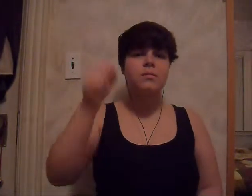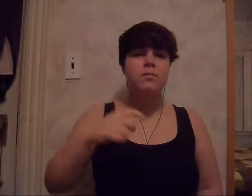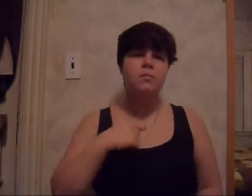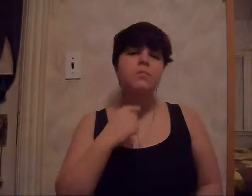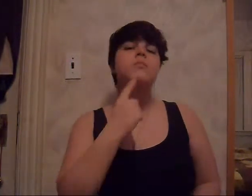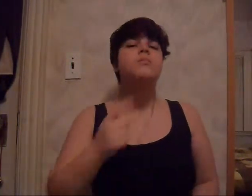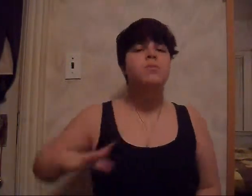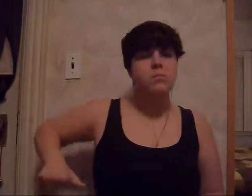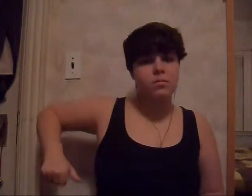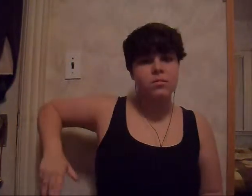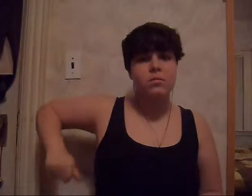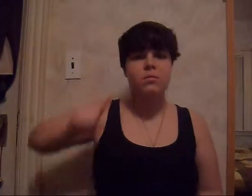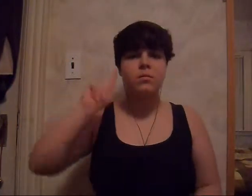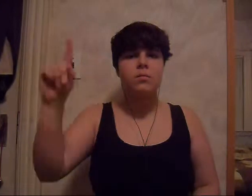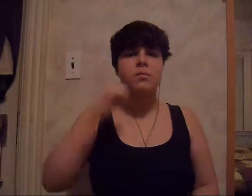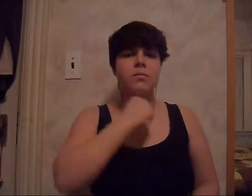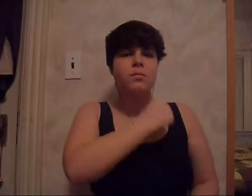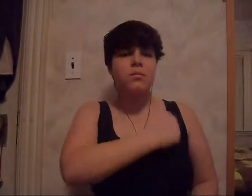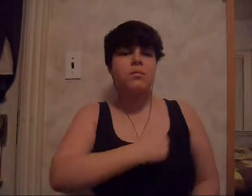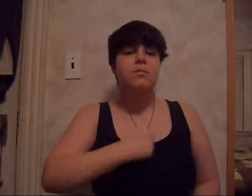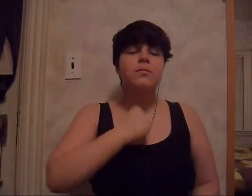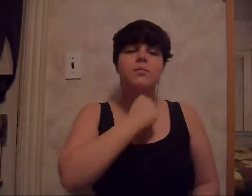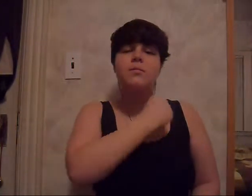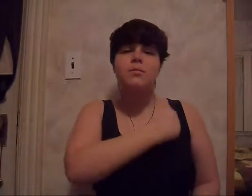I said it's too late to apologize